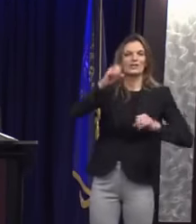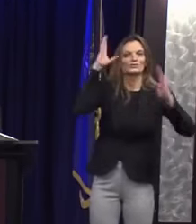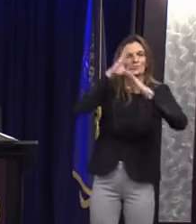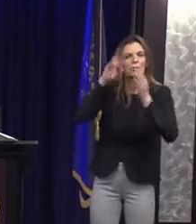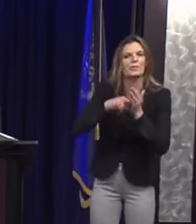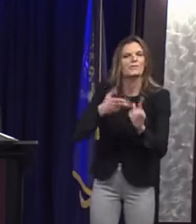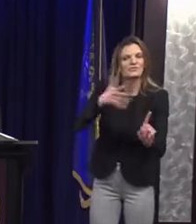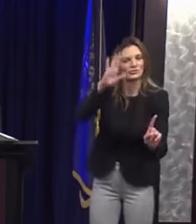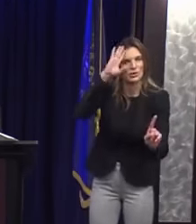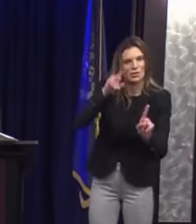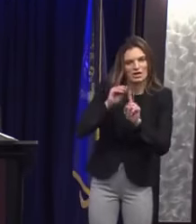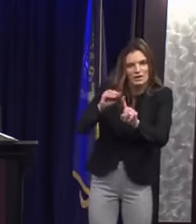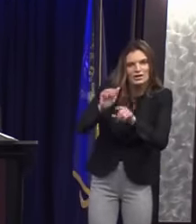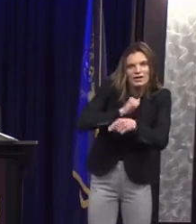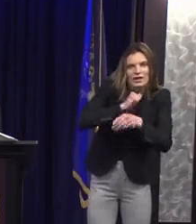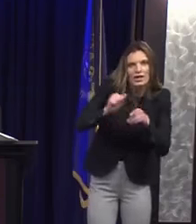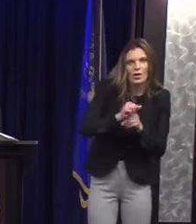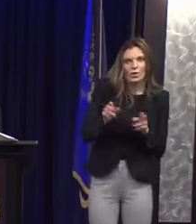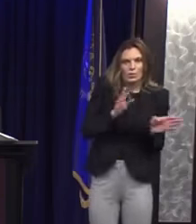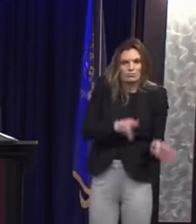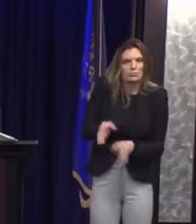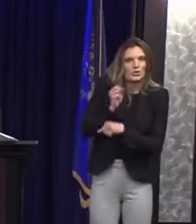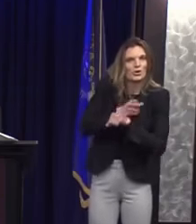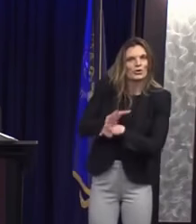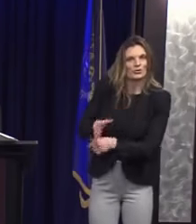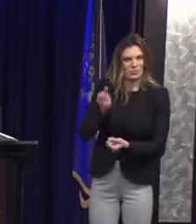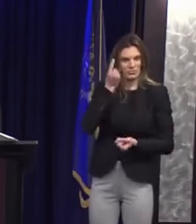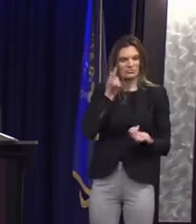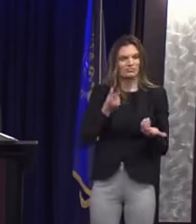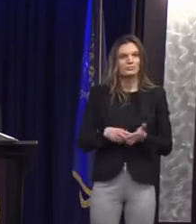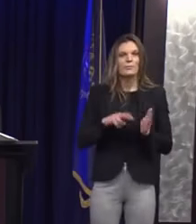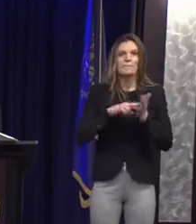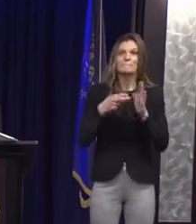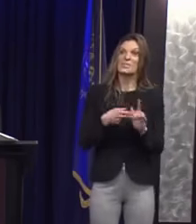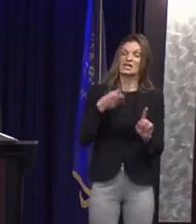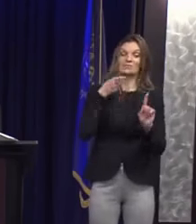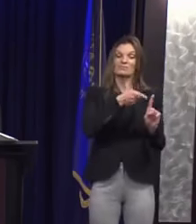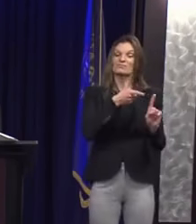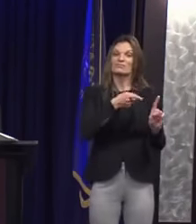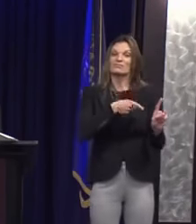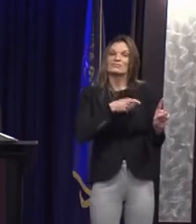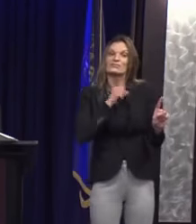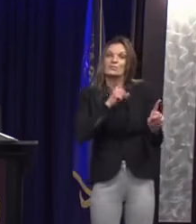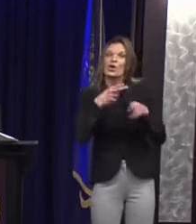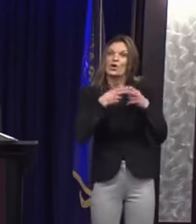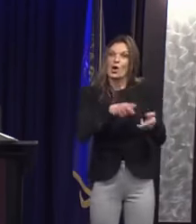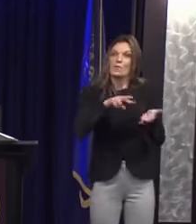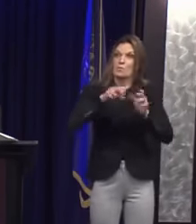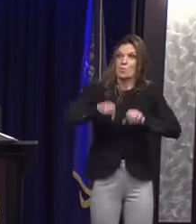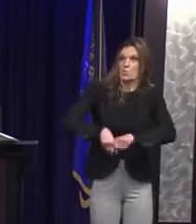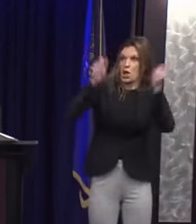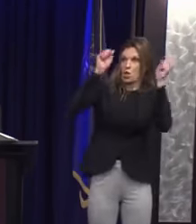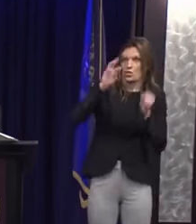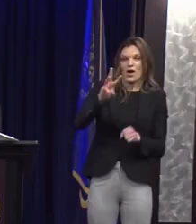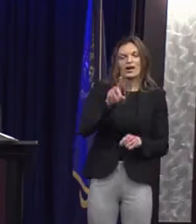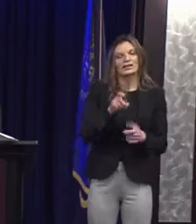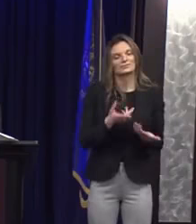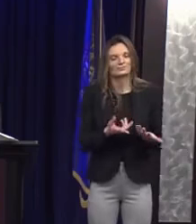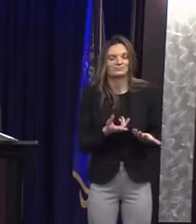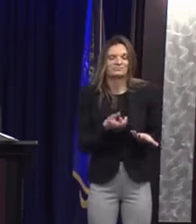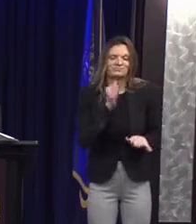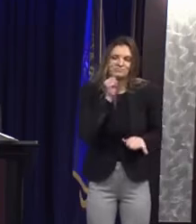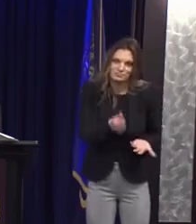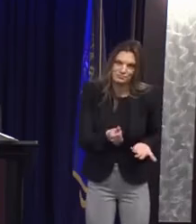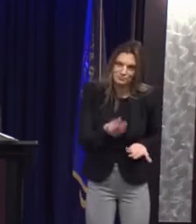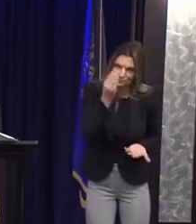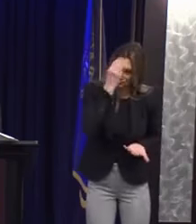they do not rise to a level that would support criminal charges. They are simply